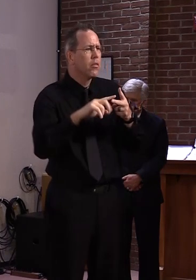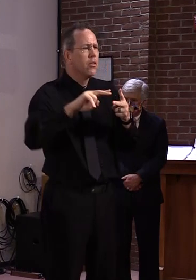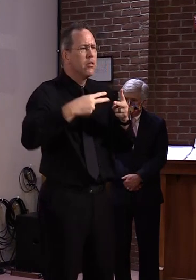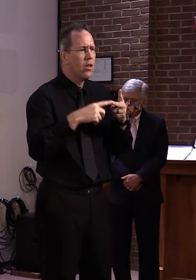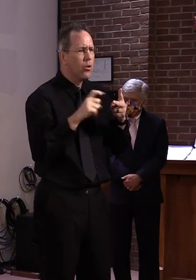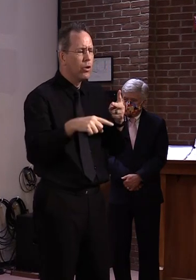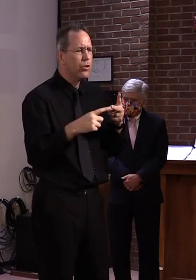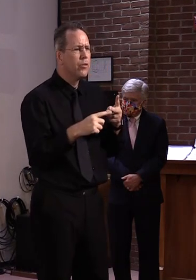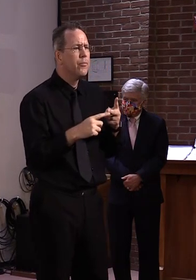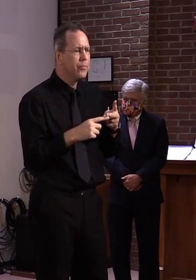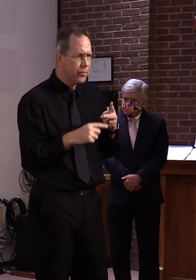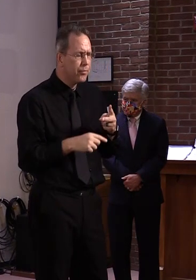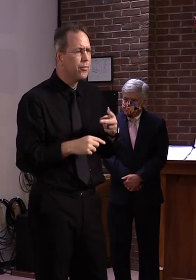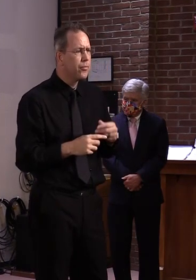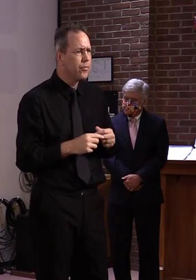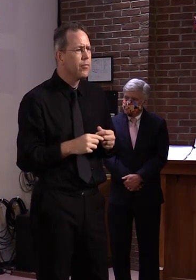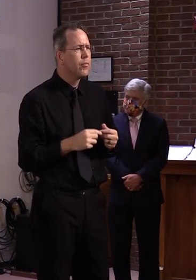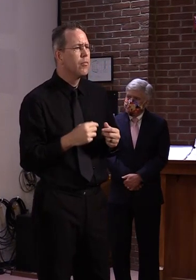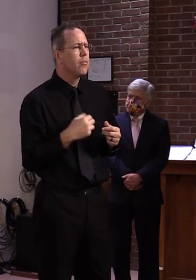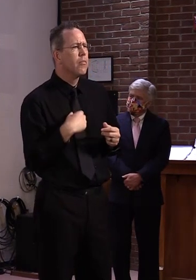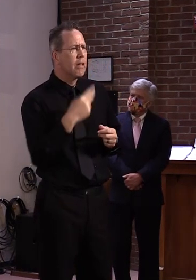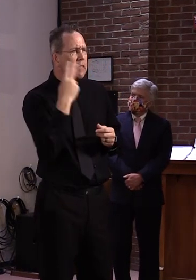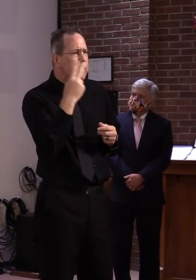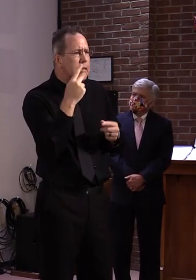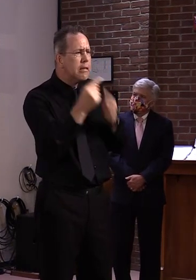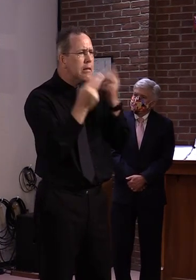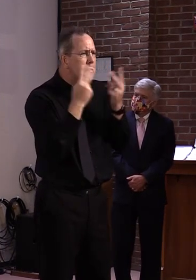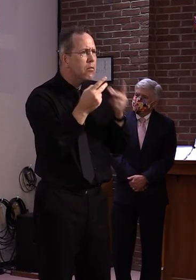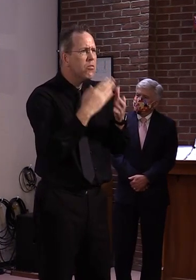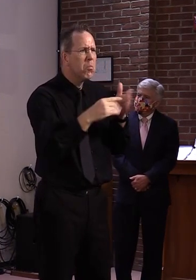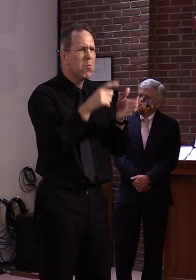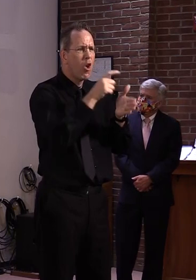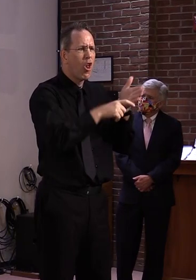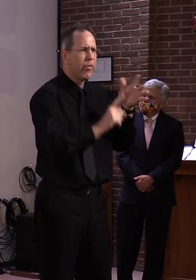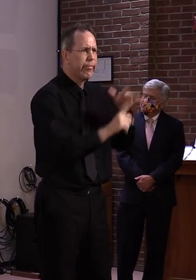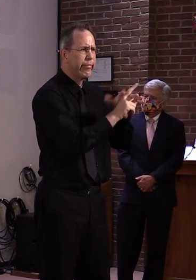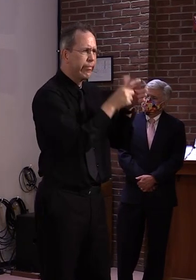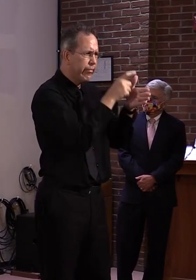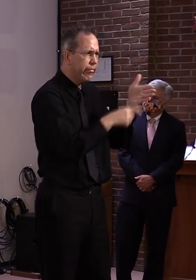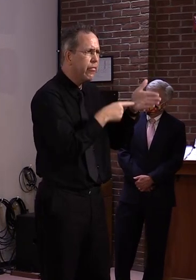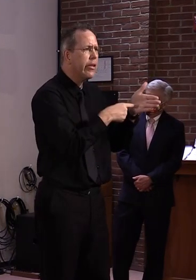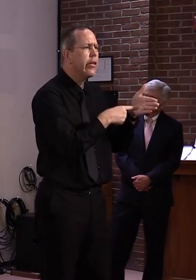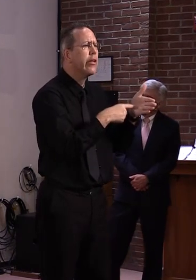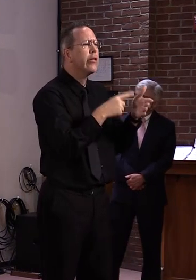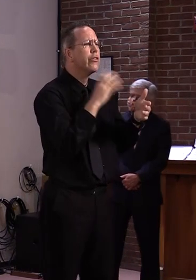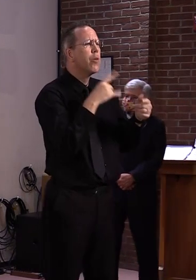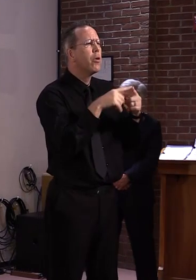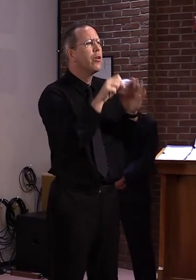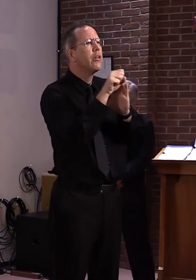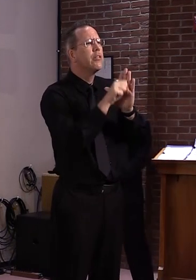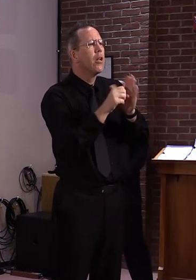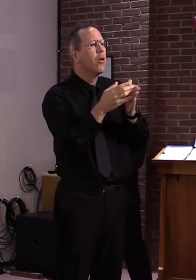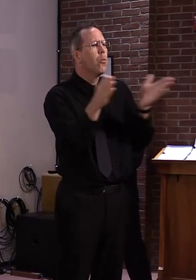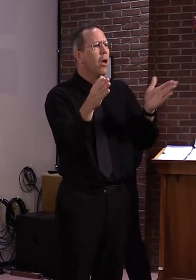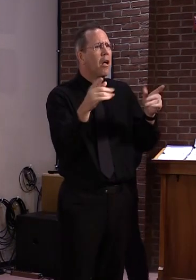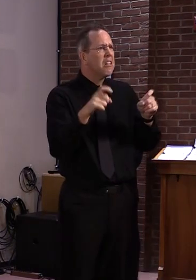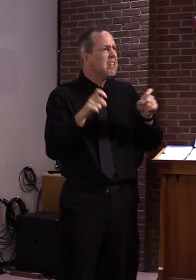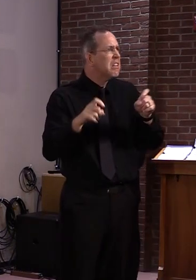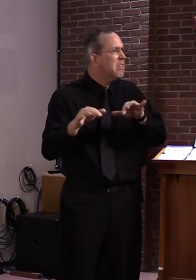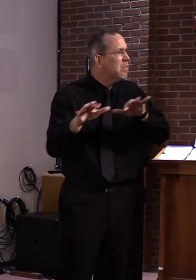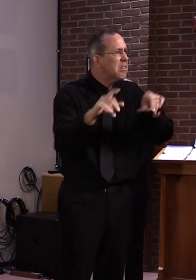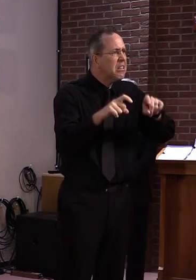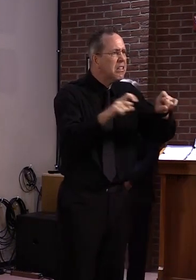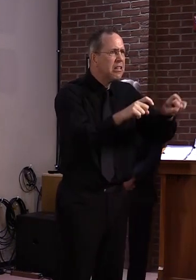testing surge, if you want to call it a surge, could create another shortage in testing equipment or supplies. And those are my